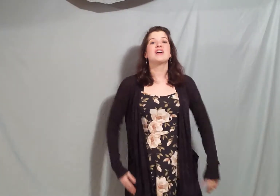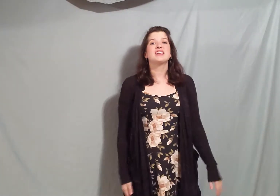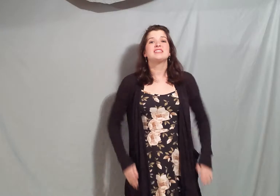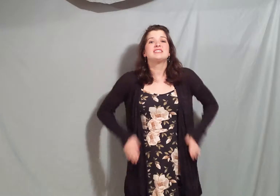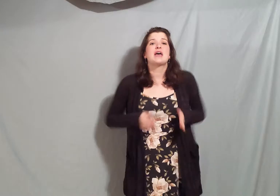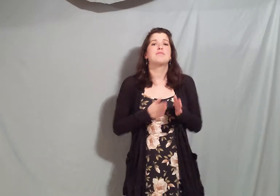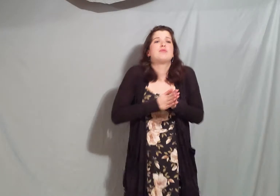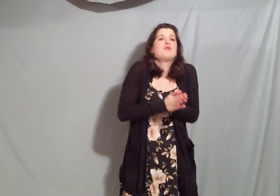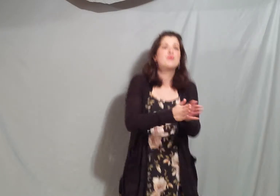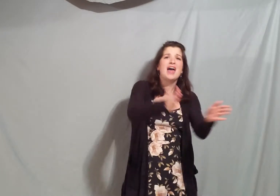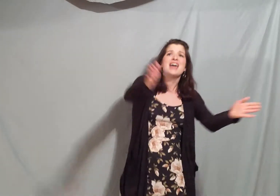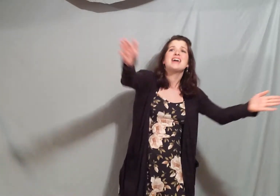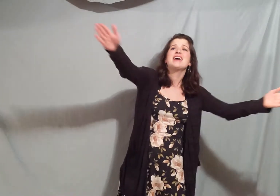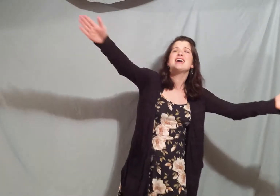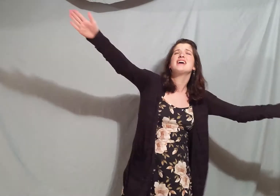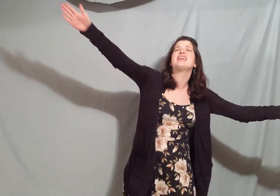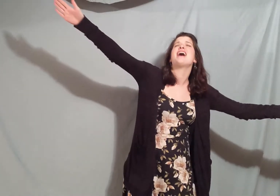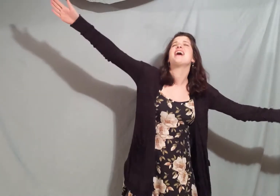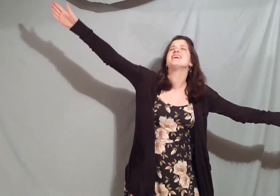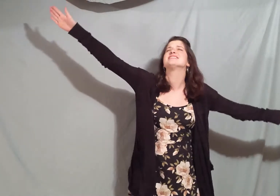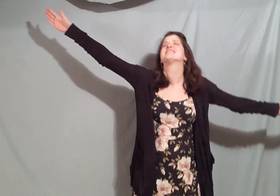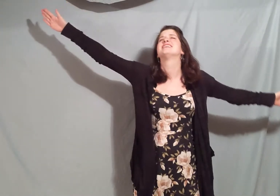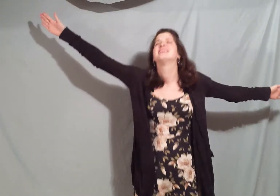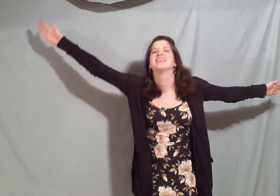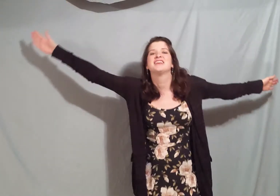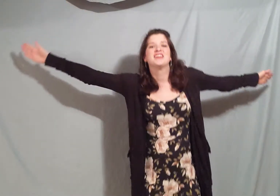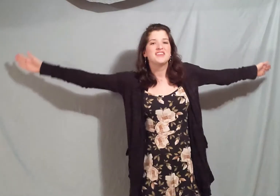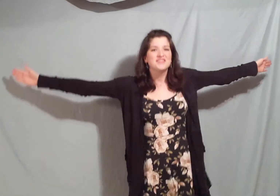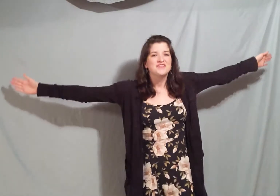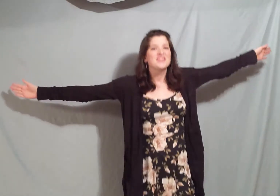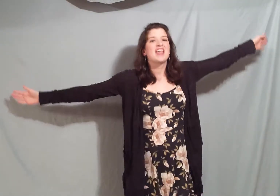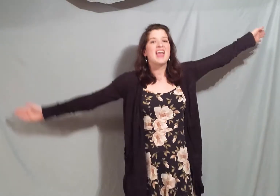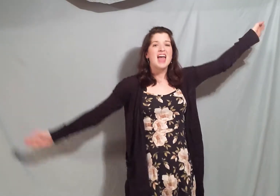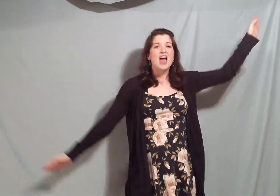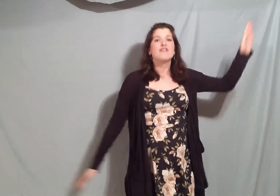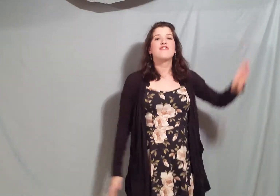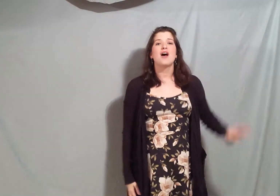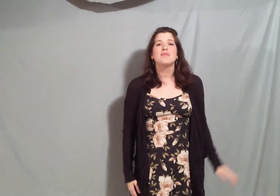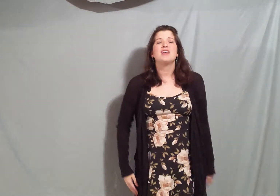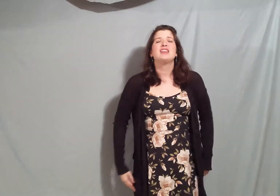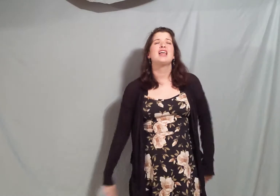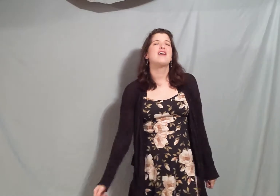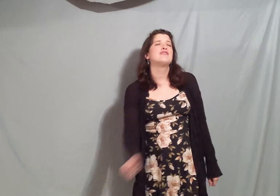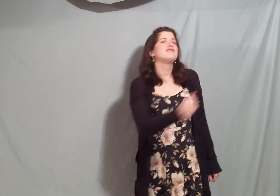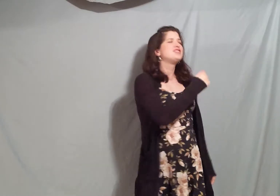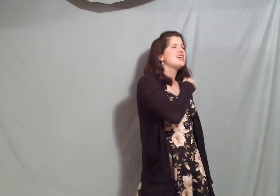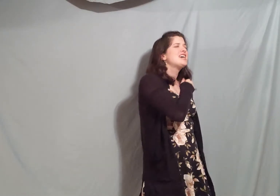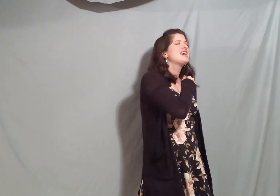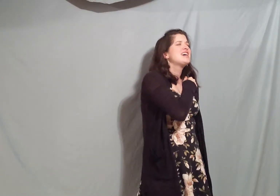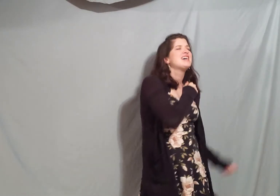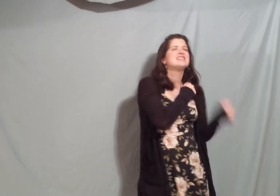can separate us From the love of Jesus